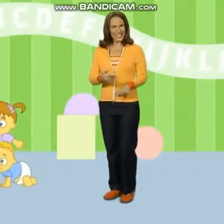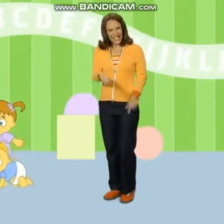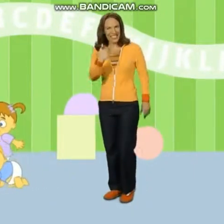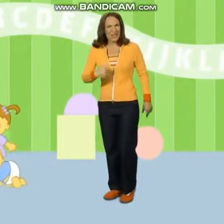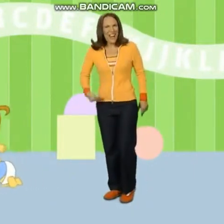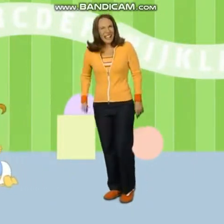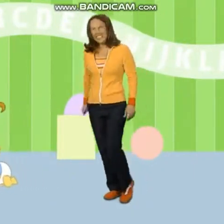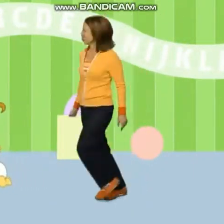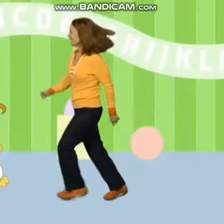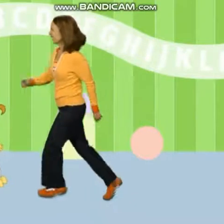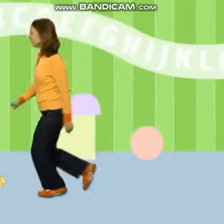Come on!